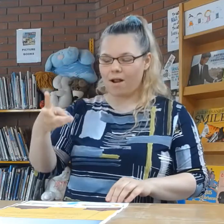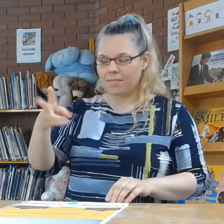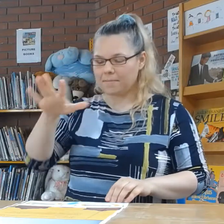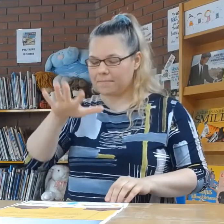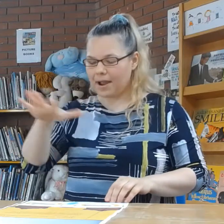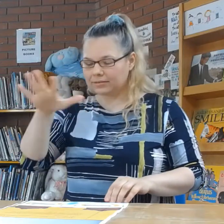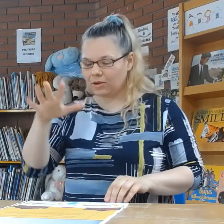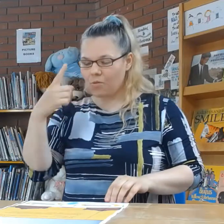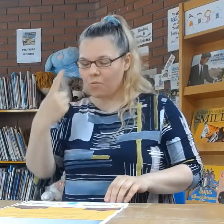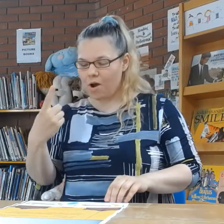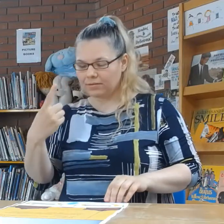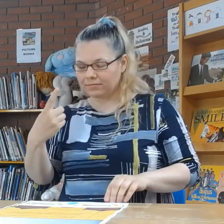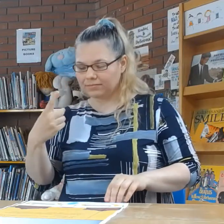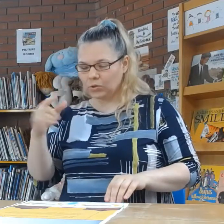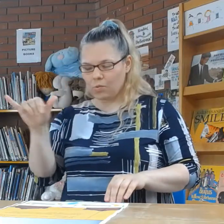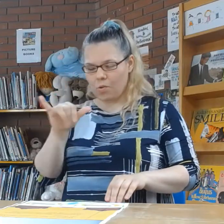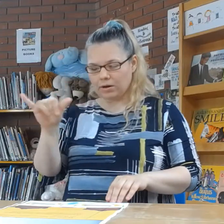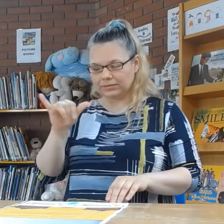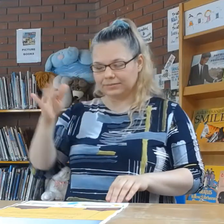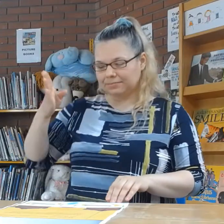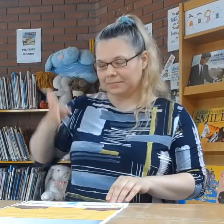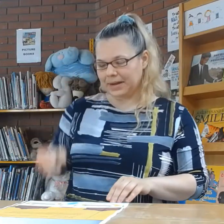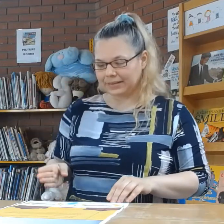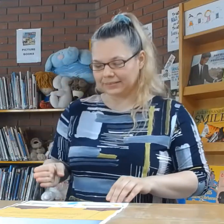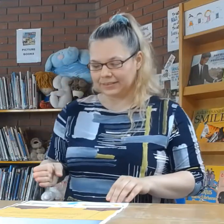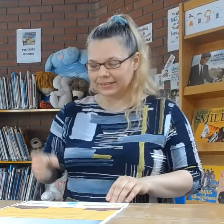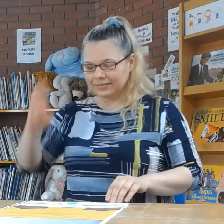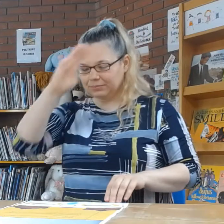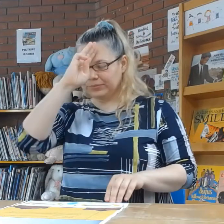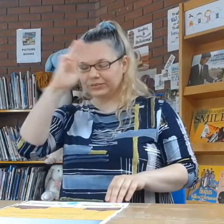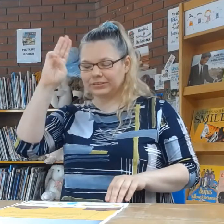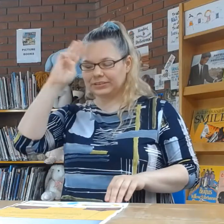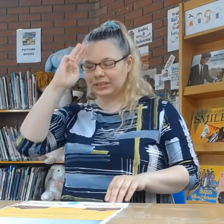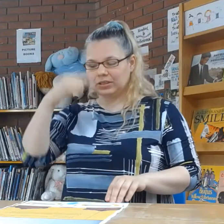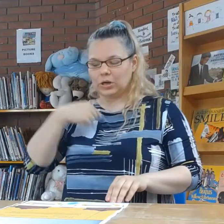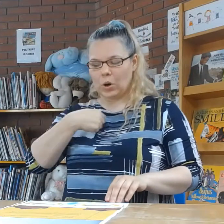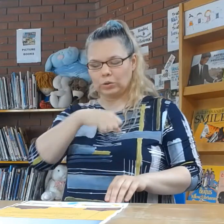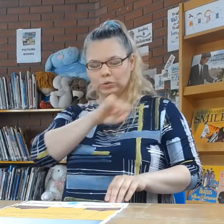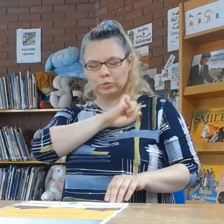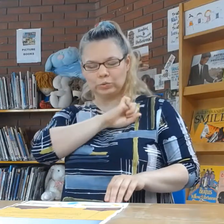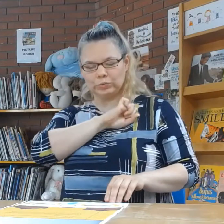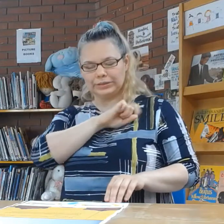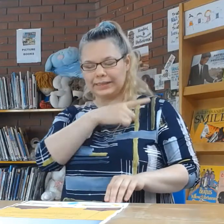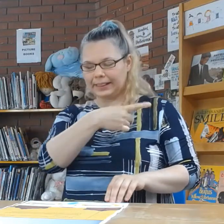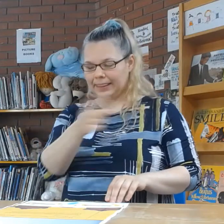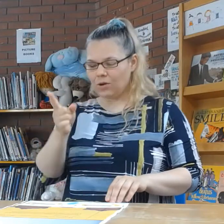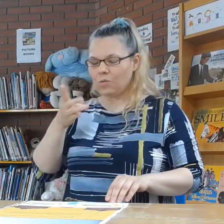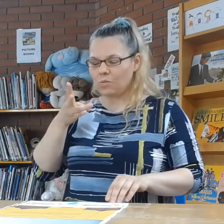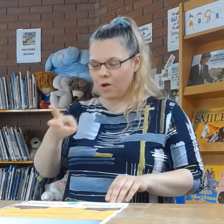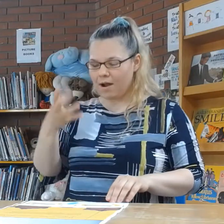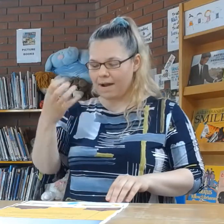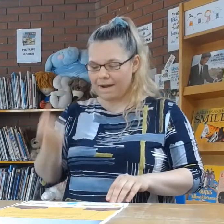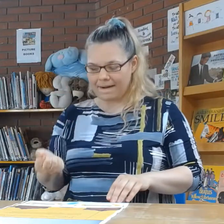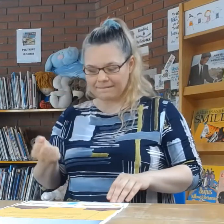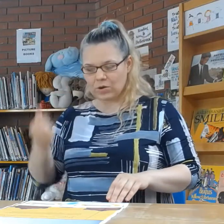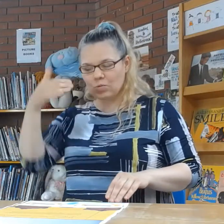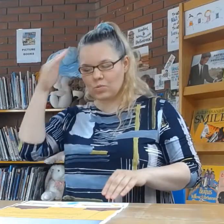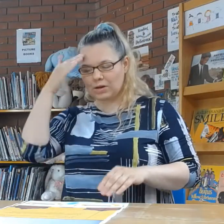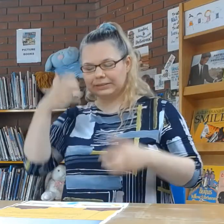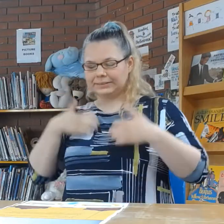side of the President. I'm sure they'll have lots of interesting things to talk about.